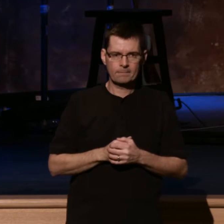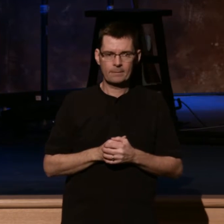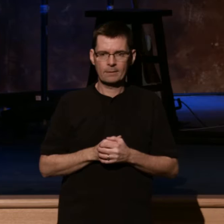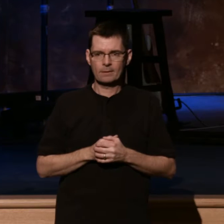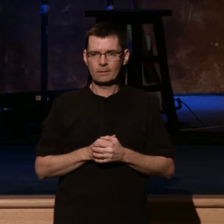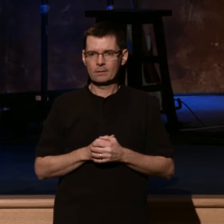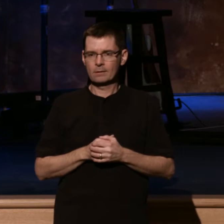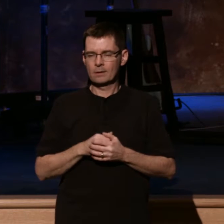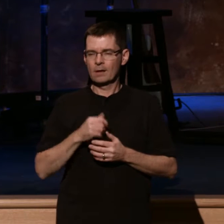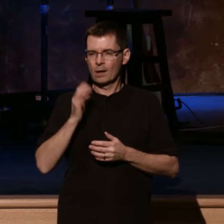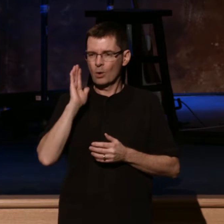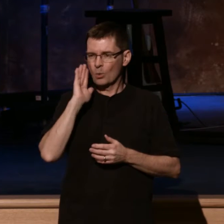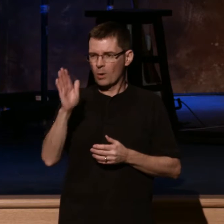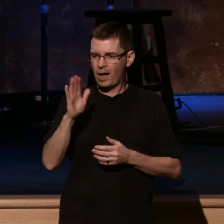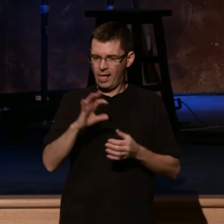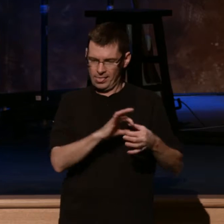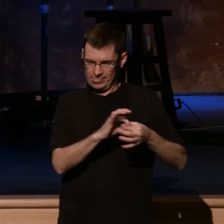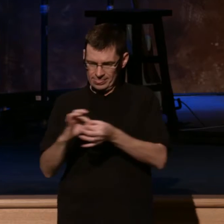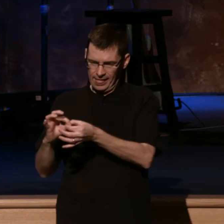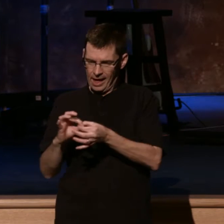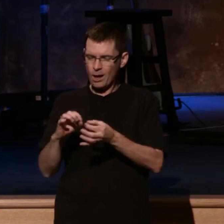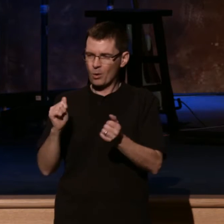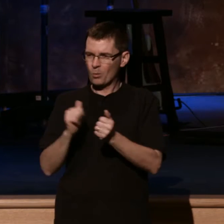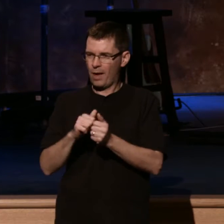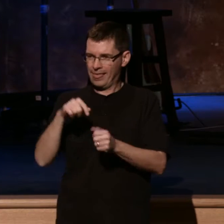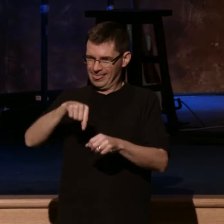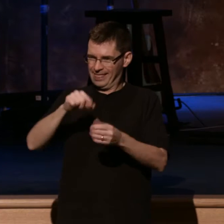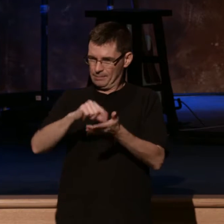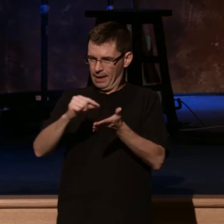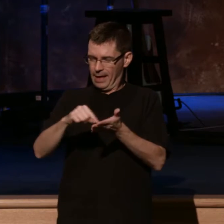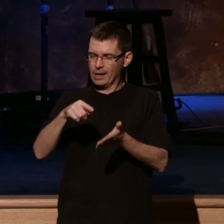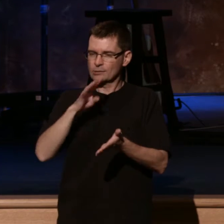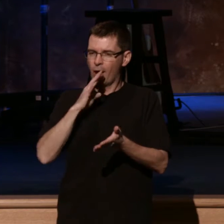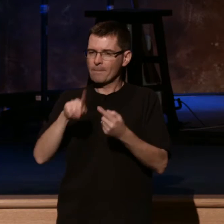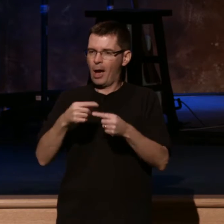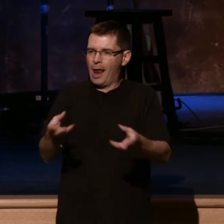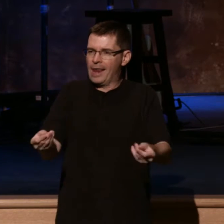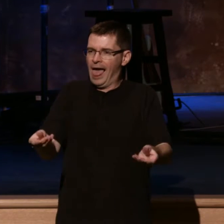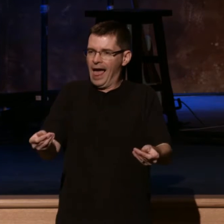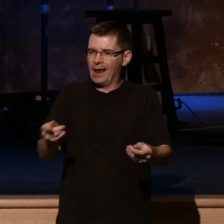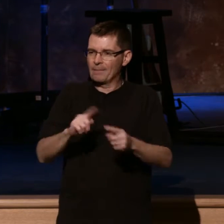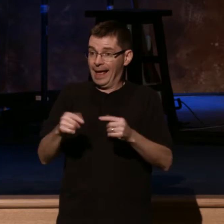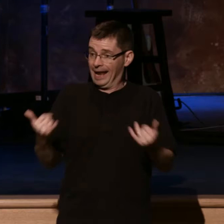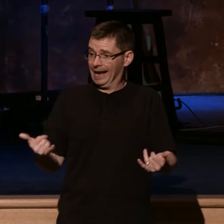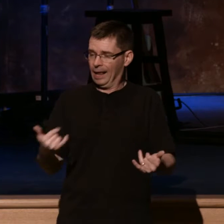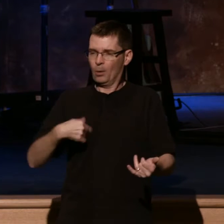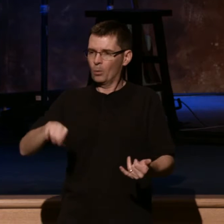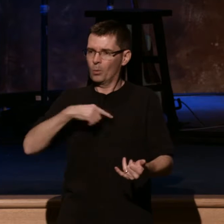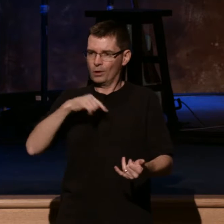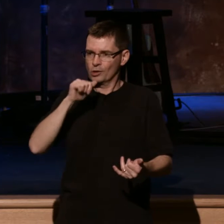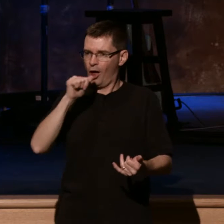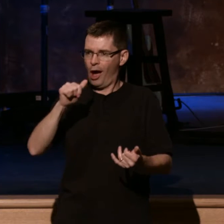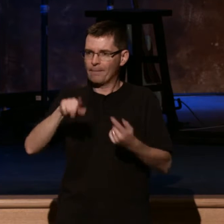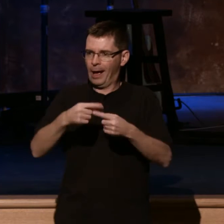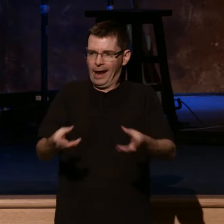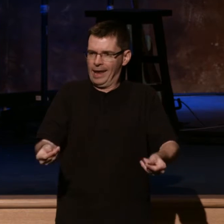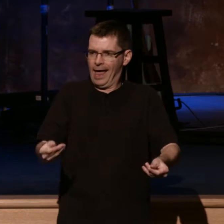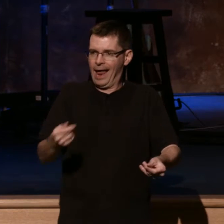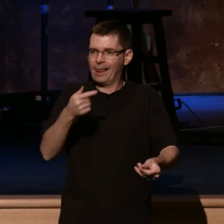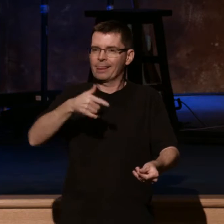reference to the land. It's not about land now. We don't take territory for Jesus anymore. Our goal is that the Holy Spirit will take